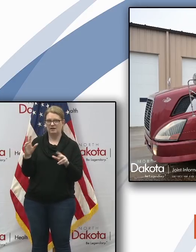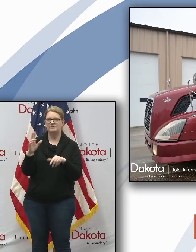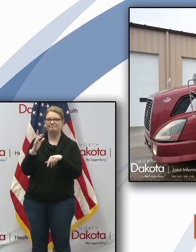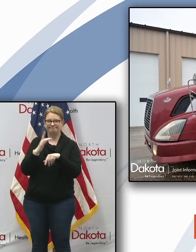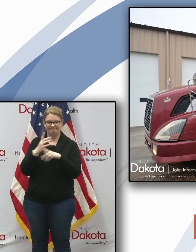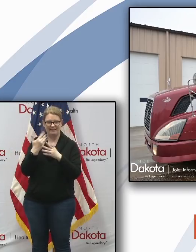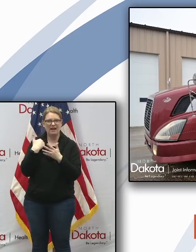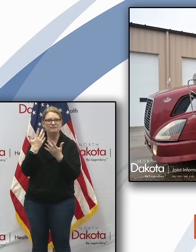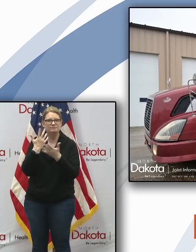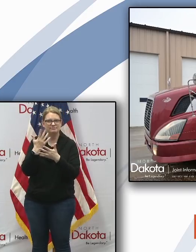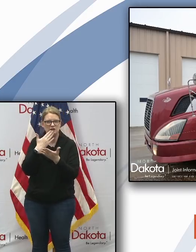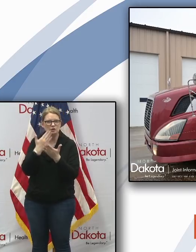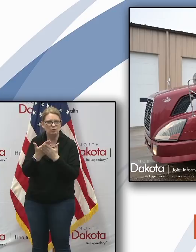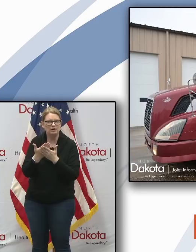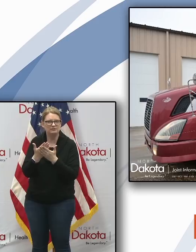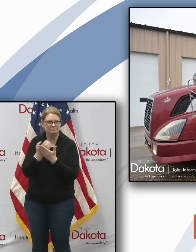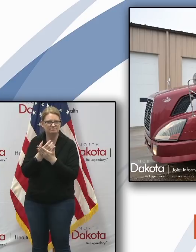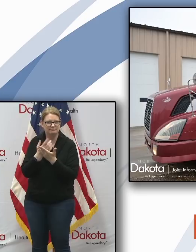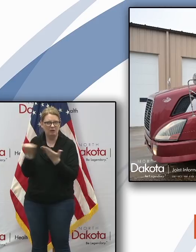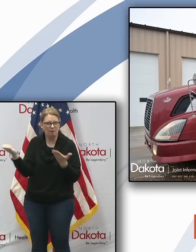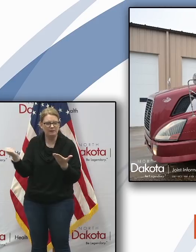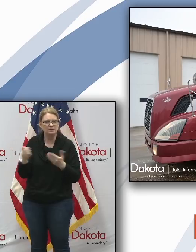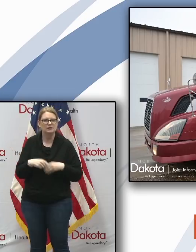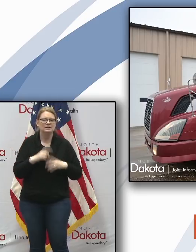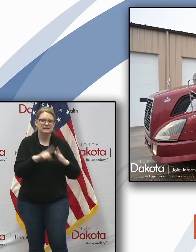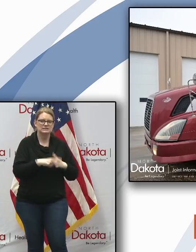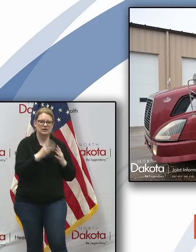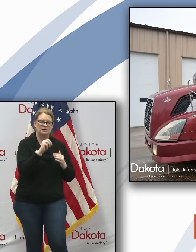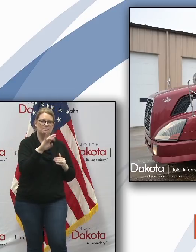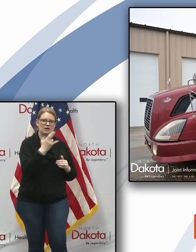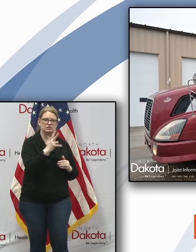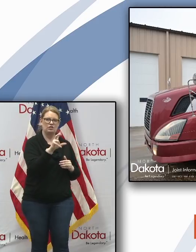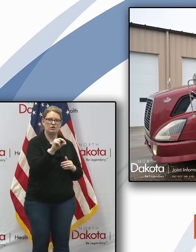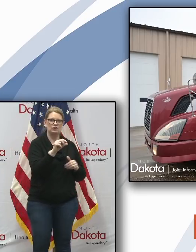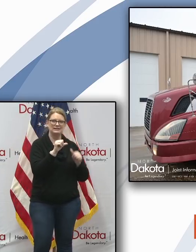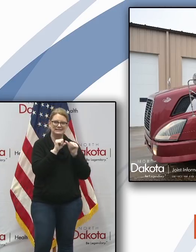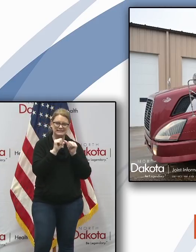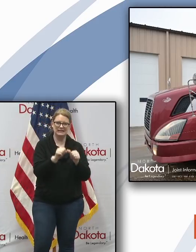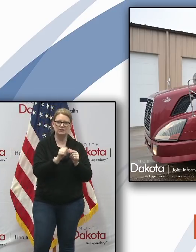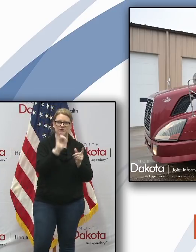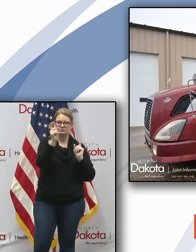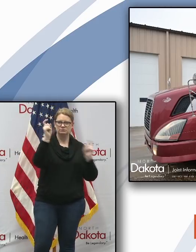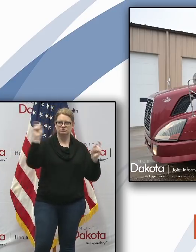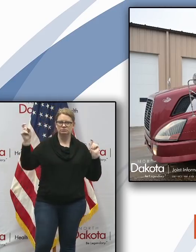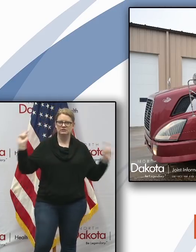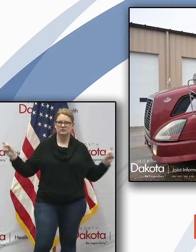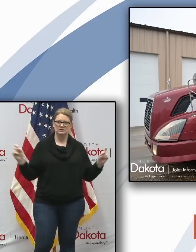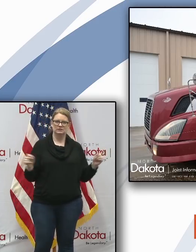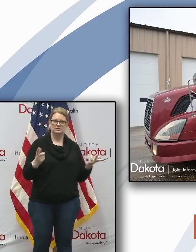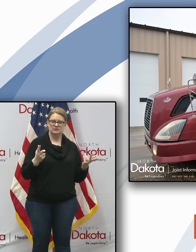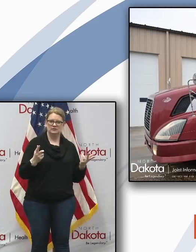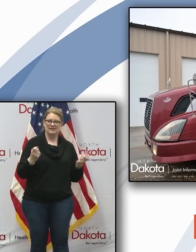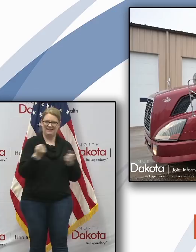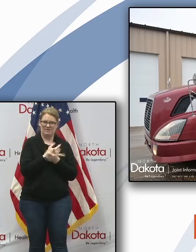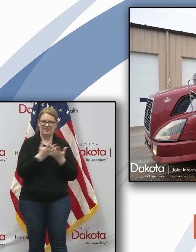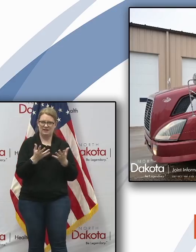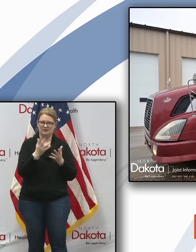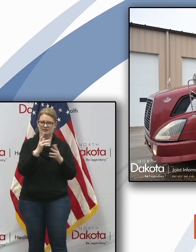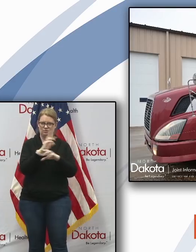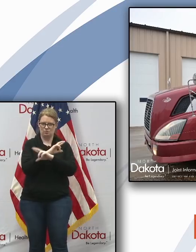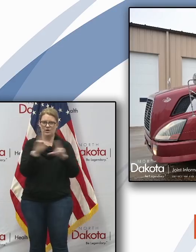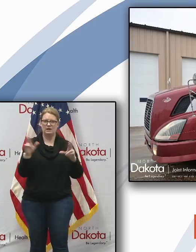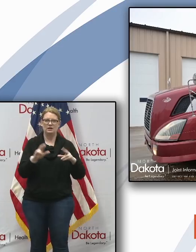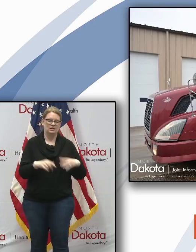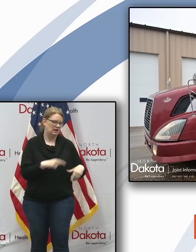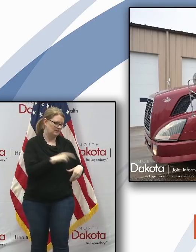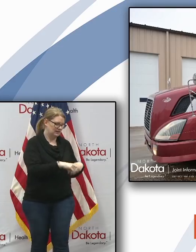global pandemic the deliveries began on monday march 30th they'll continue to made daily till supplies are distributed as we rebuild the